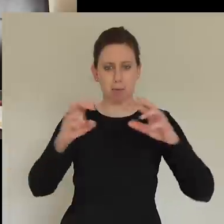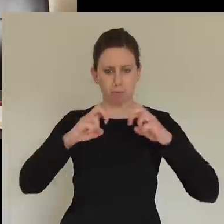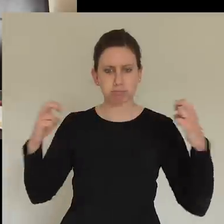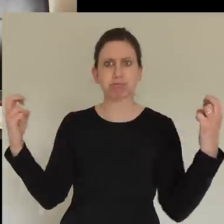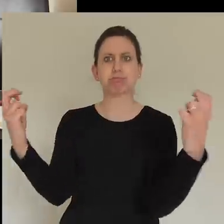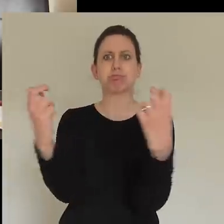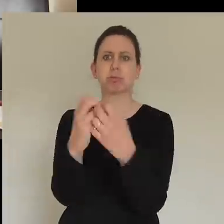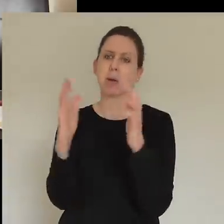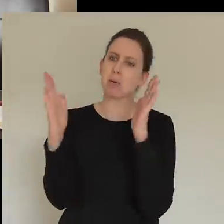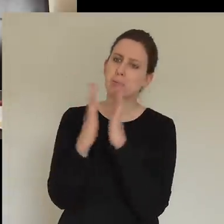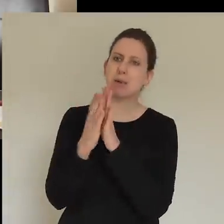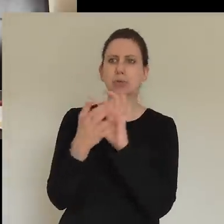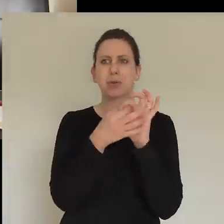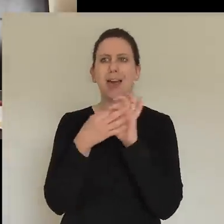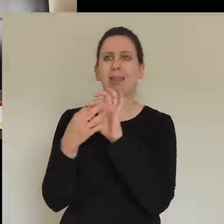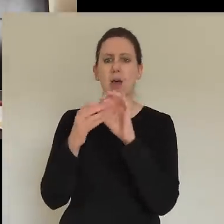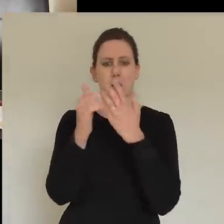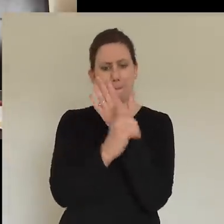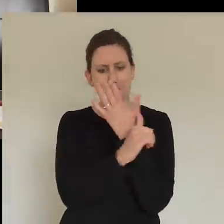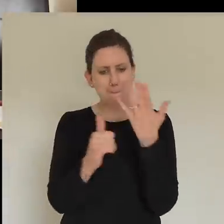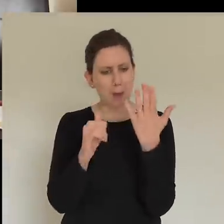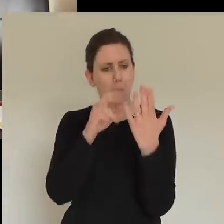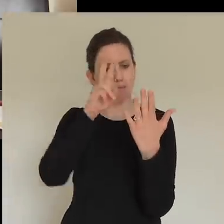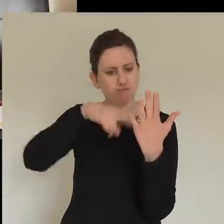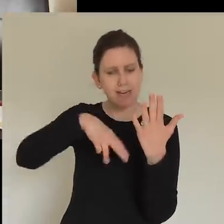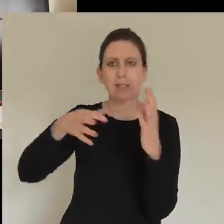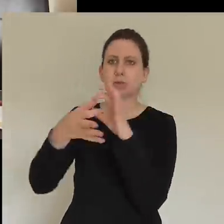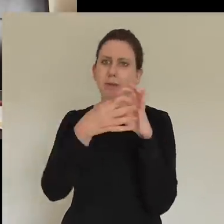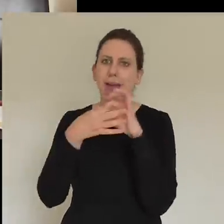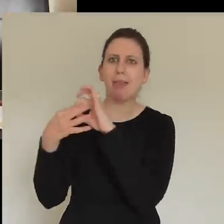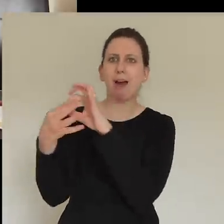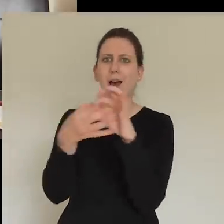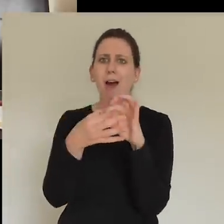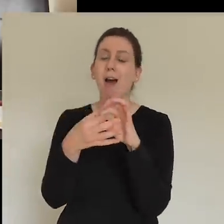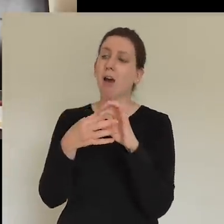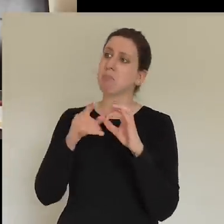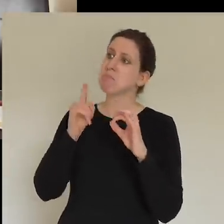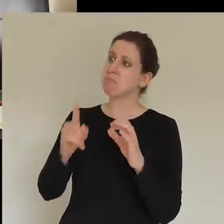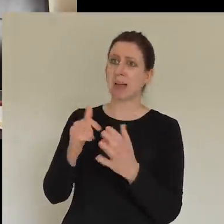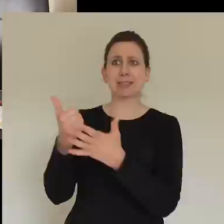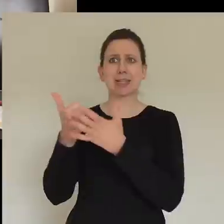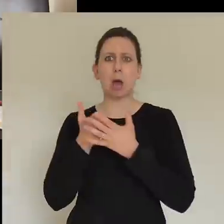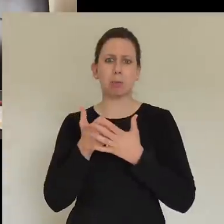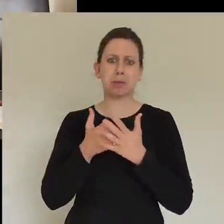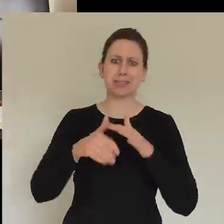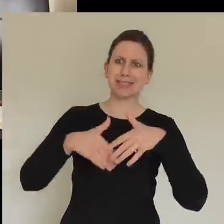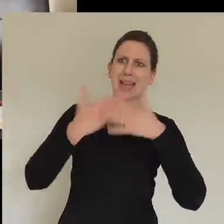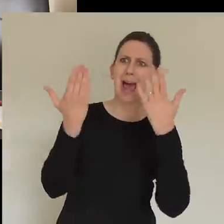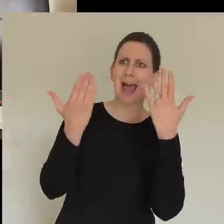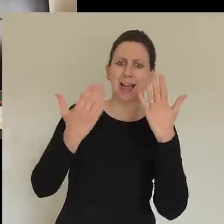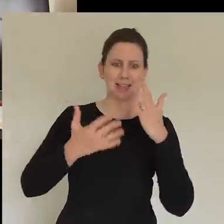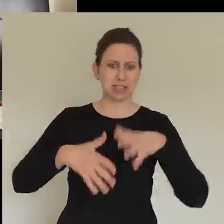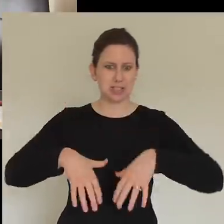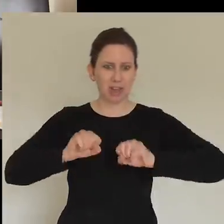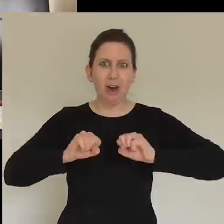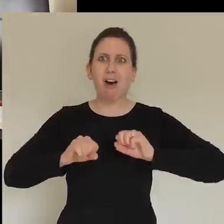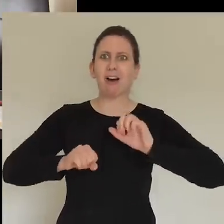another and waiting on the Lord. actually, that's framed our day really well, hasn't it, in the morning. So maybe you could have a little think